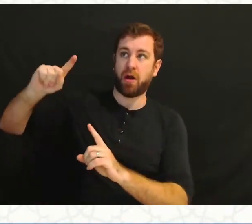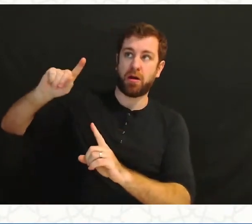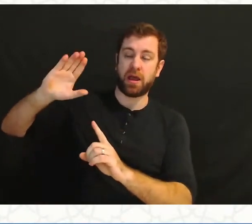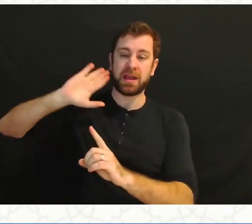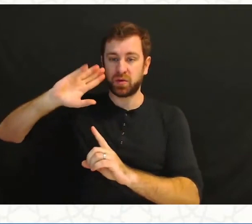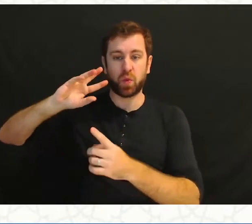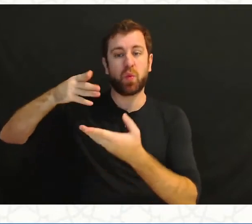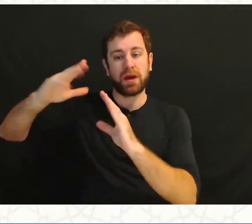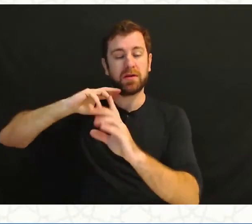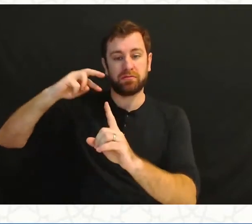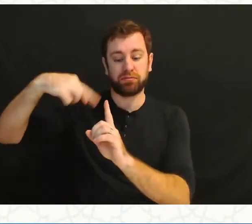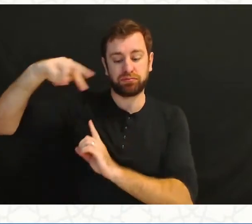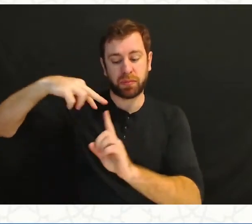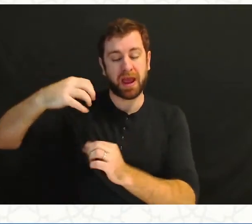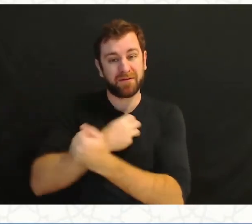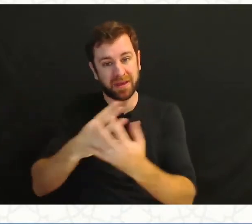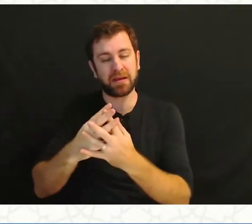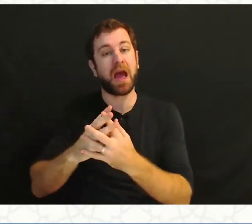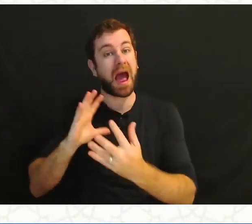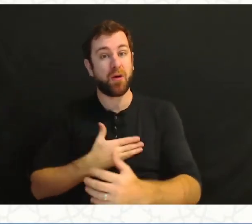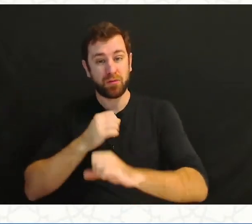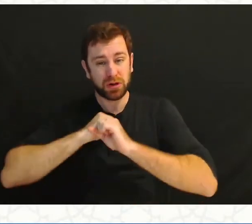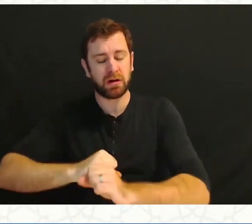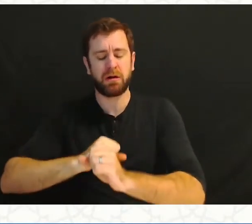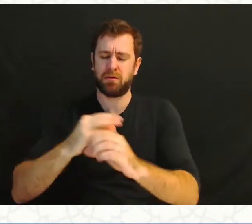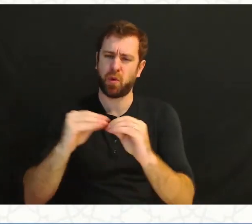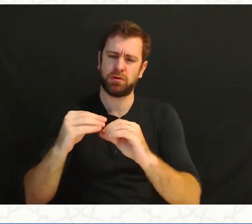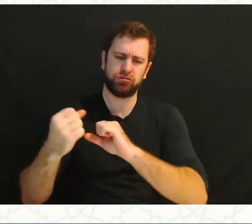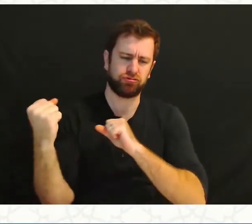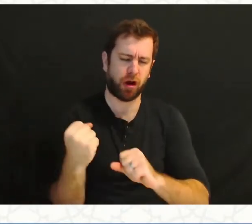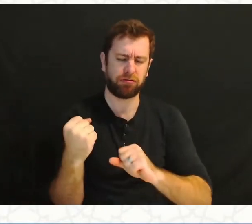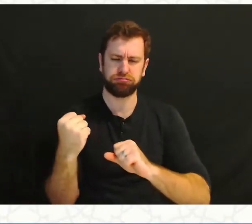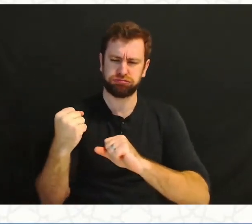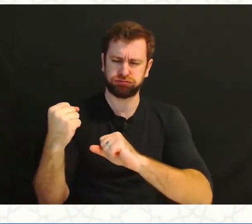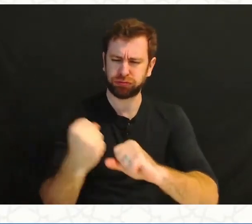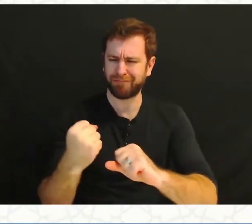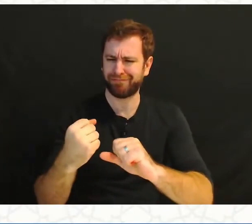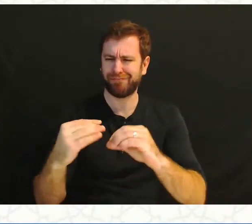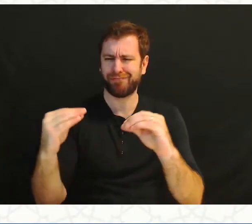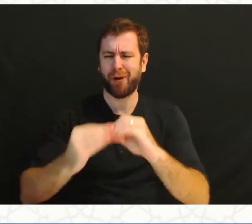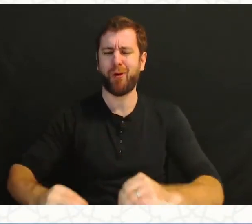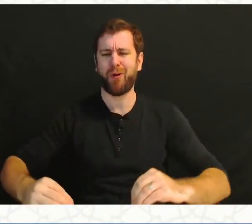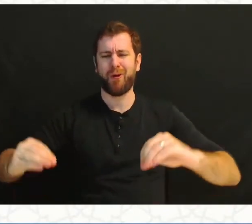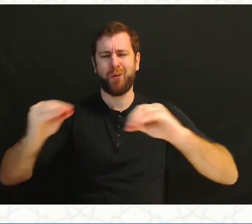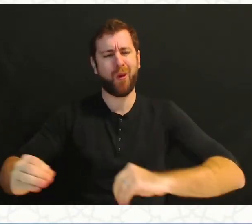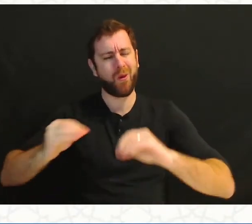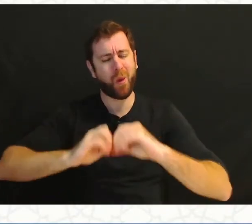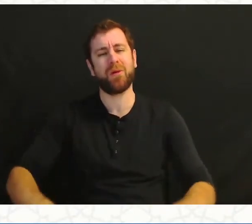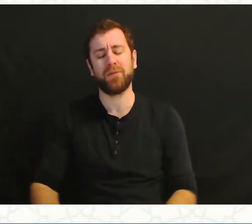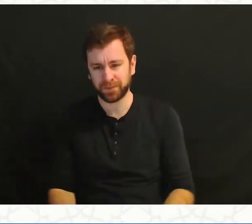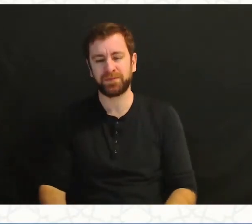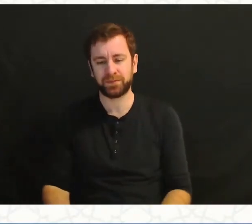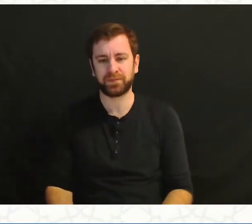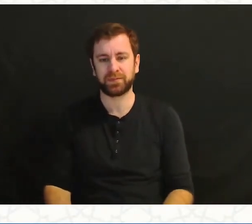protection would become stronger and stronger and stronger. And Allah Azzawajal has told us in Surah